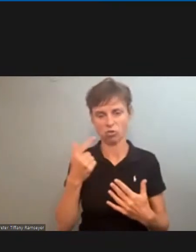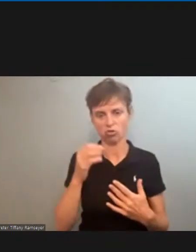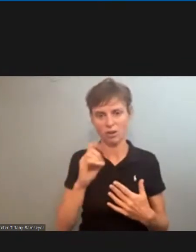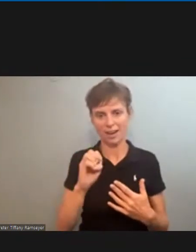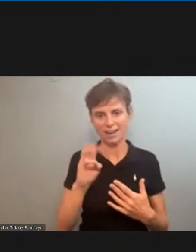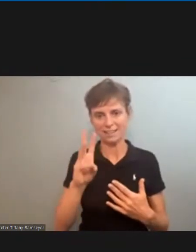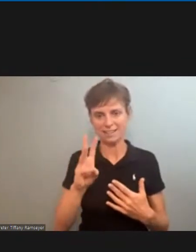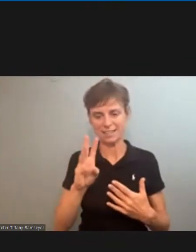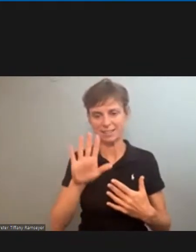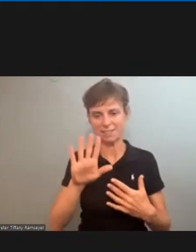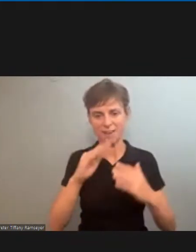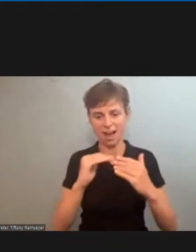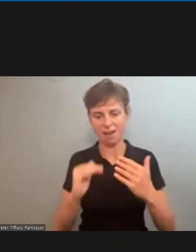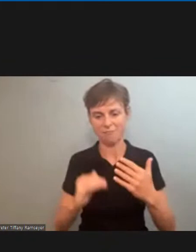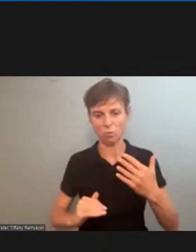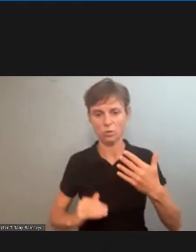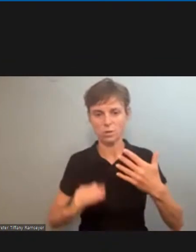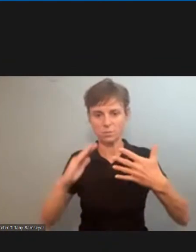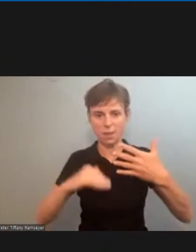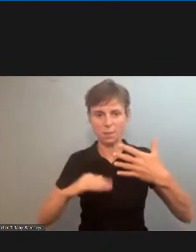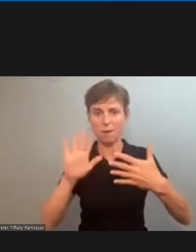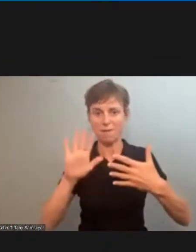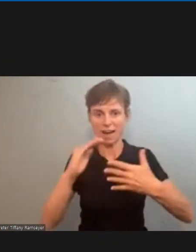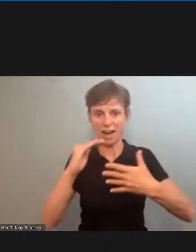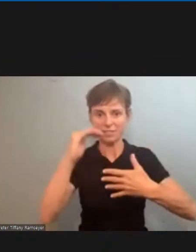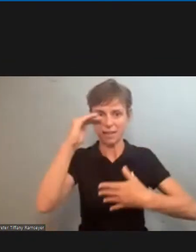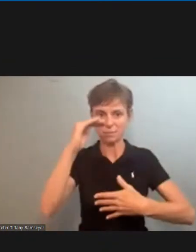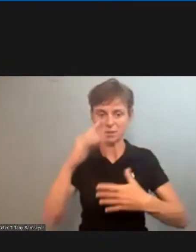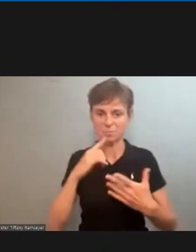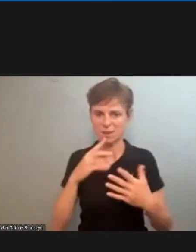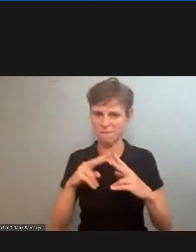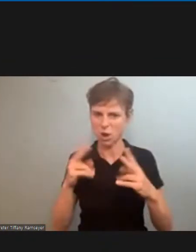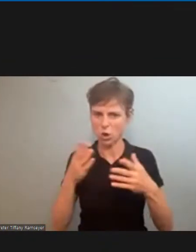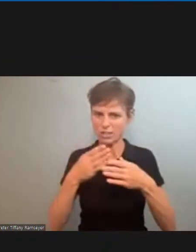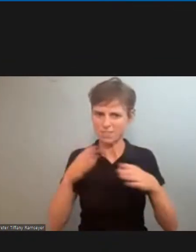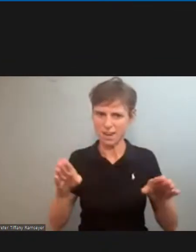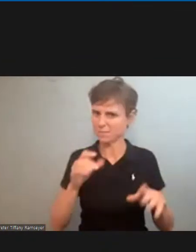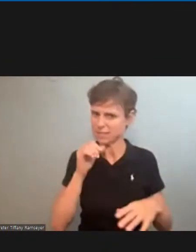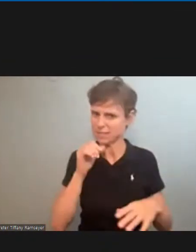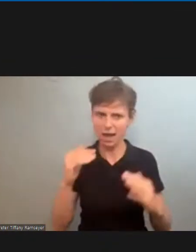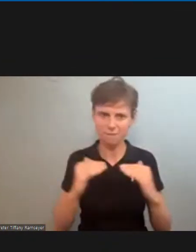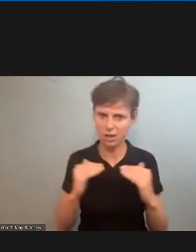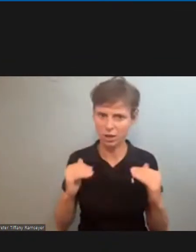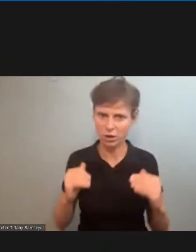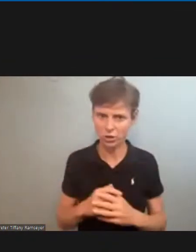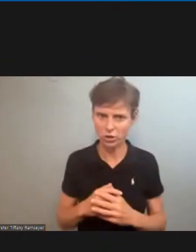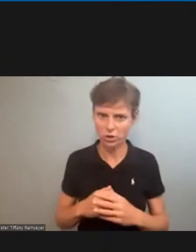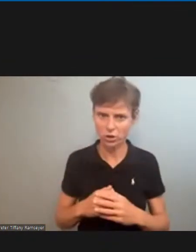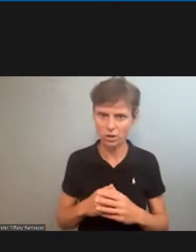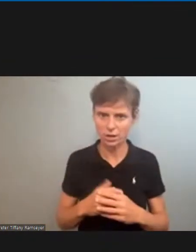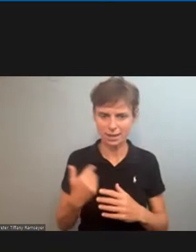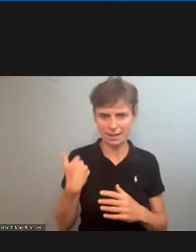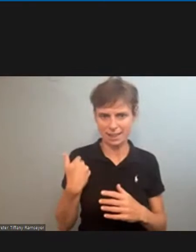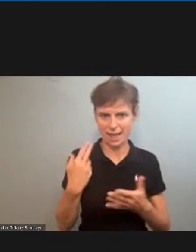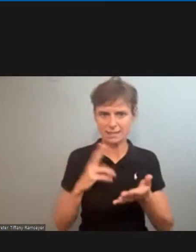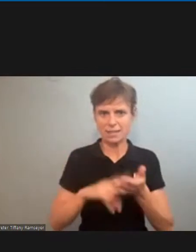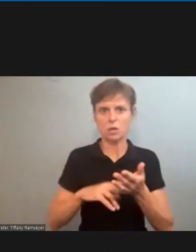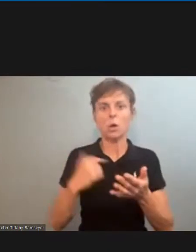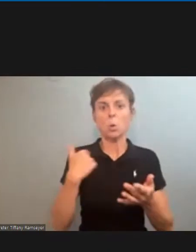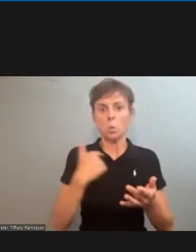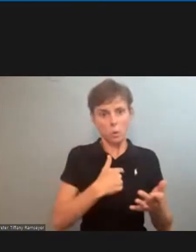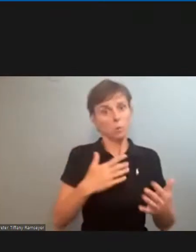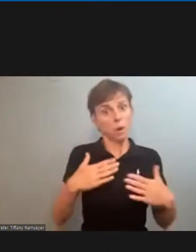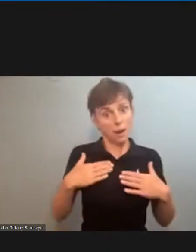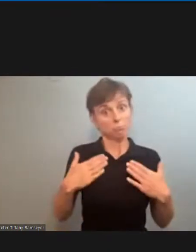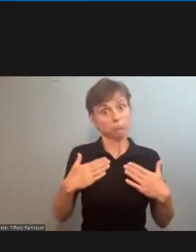in the bottom five lower steps in the top very divisive and unfair uh in the last contract we were very pleased